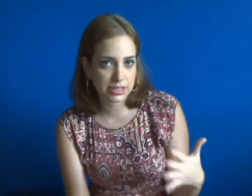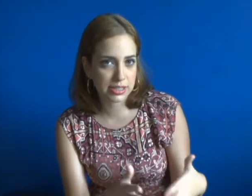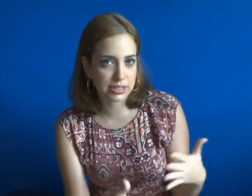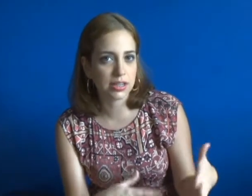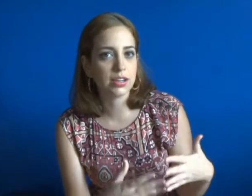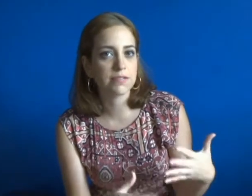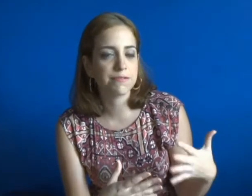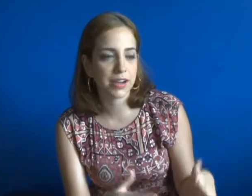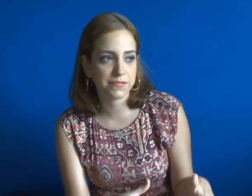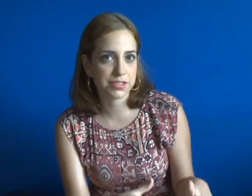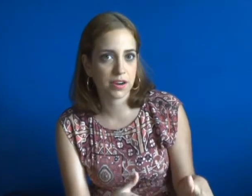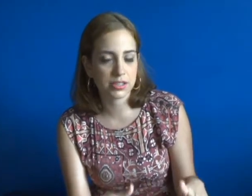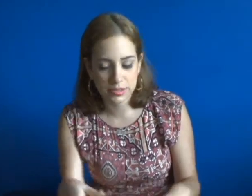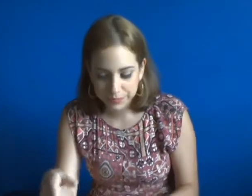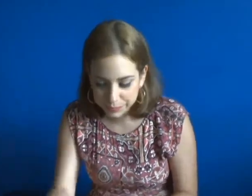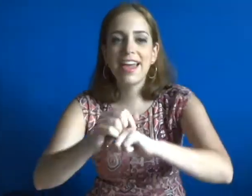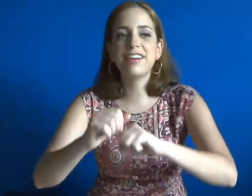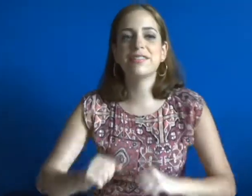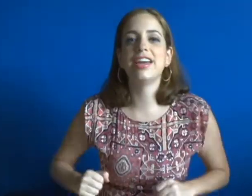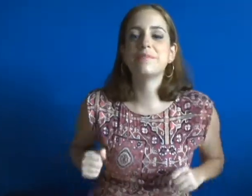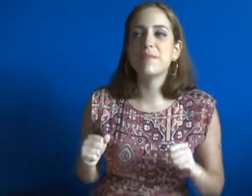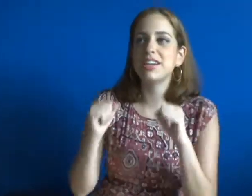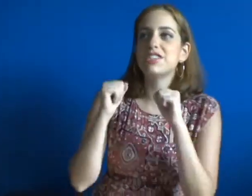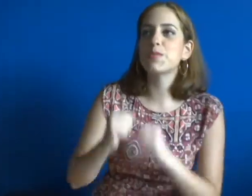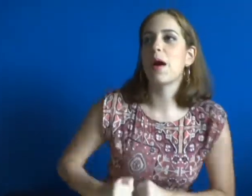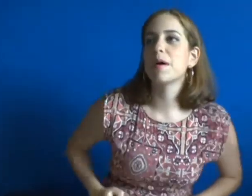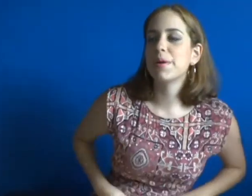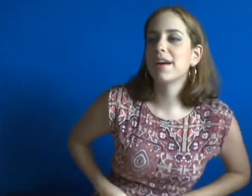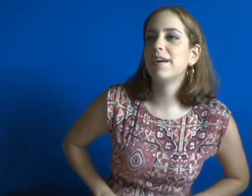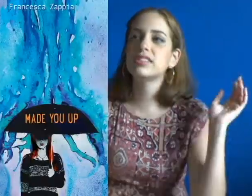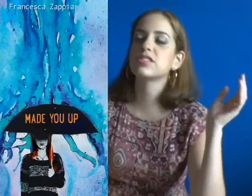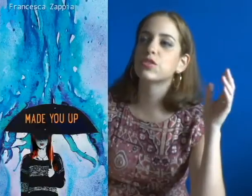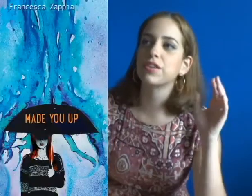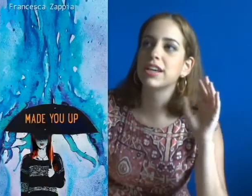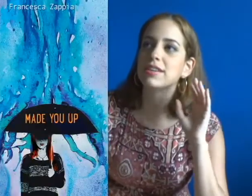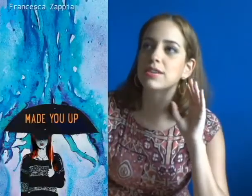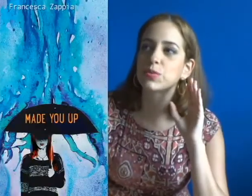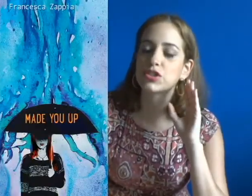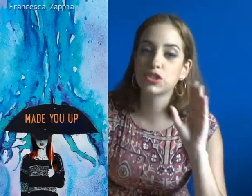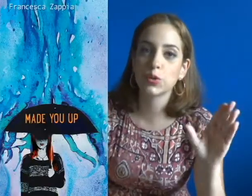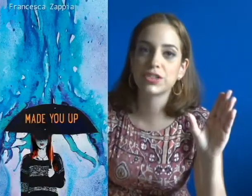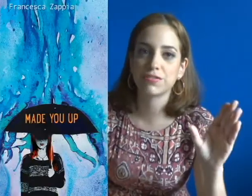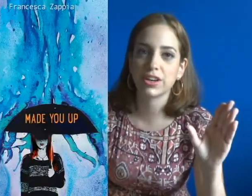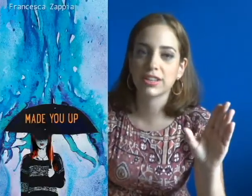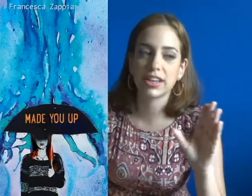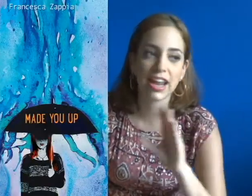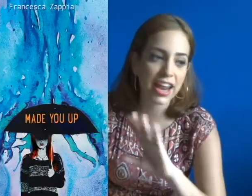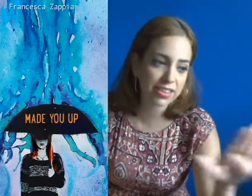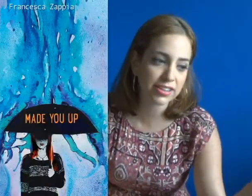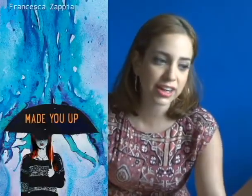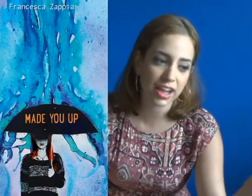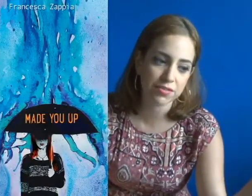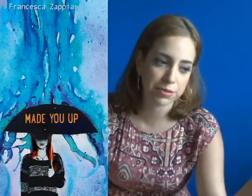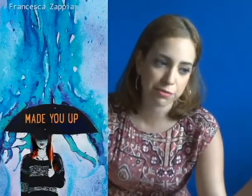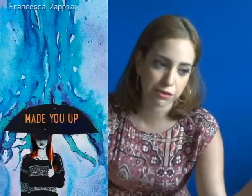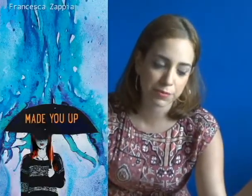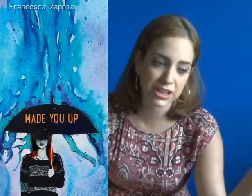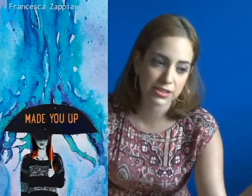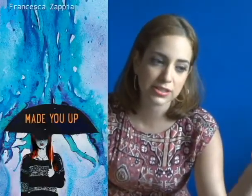it's not 5 stars. Then I read Made You Up. This story was so different than anything that I had read before because